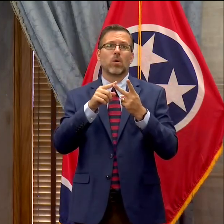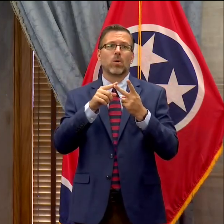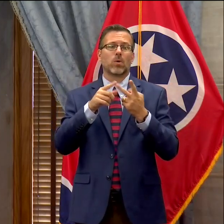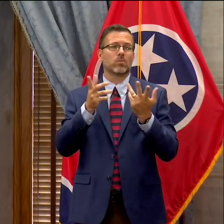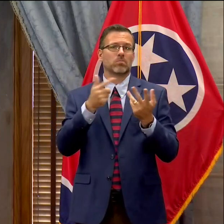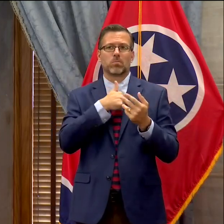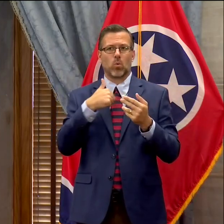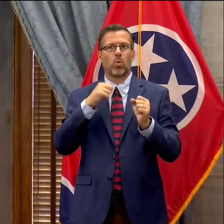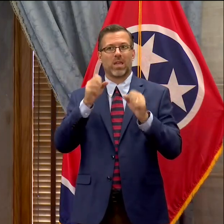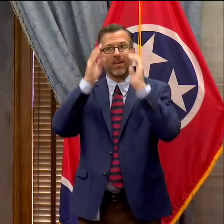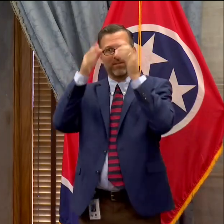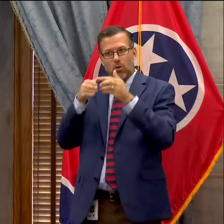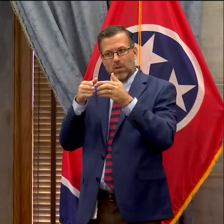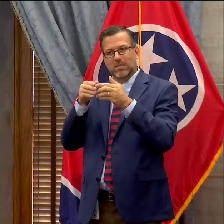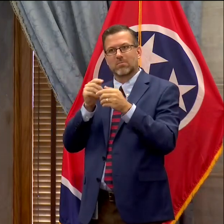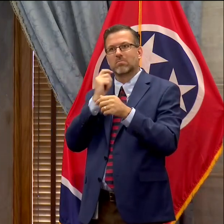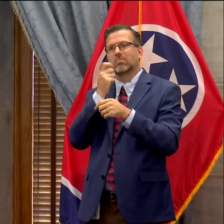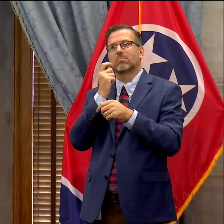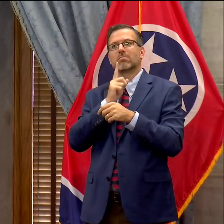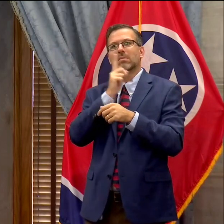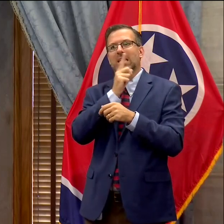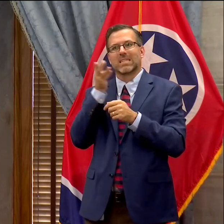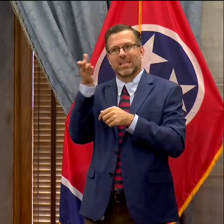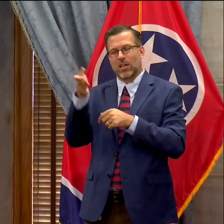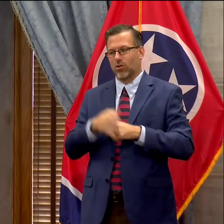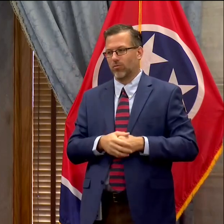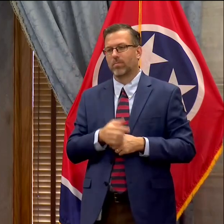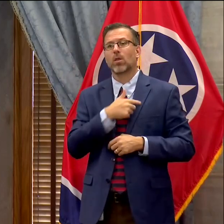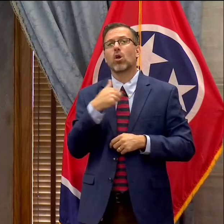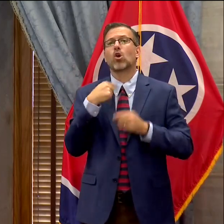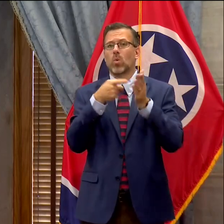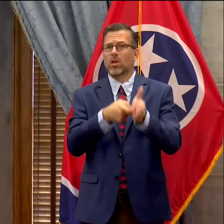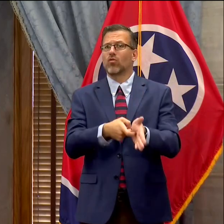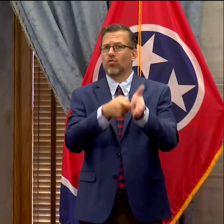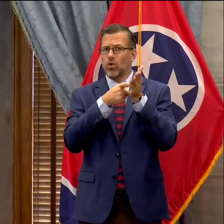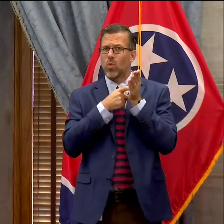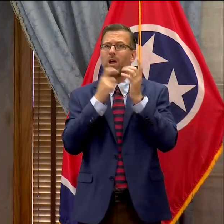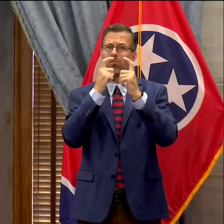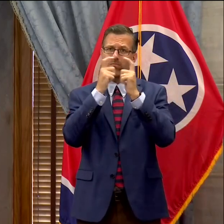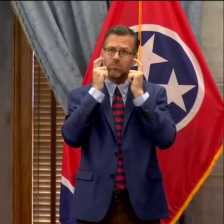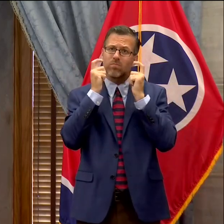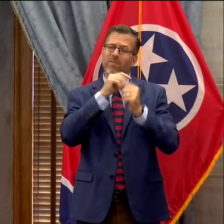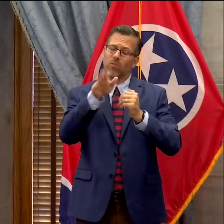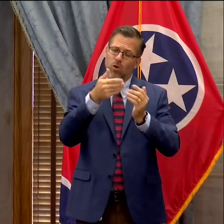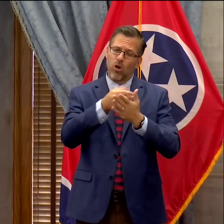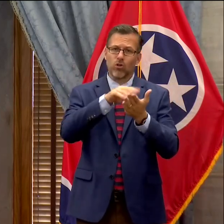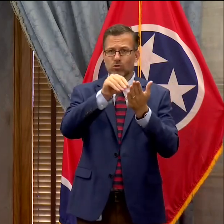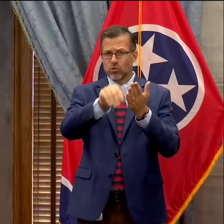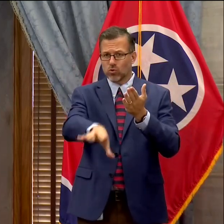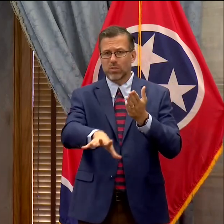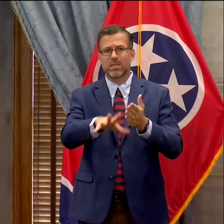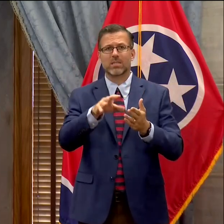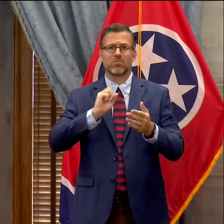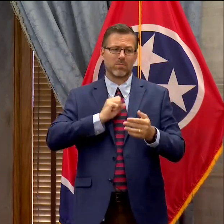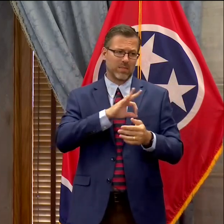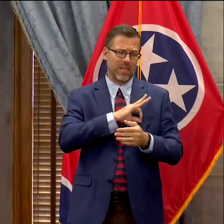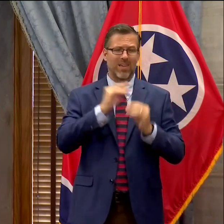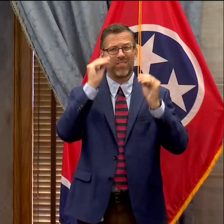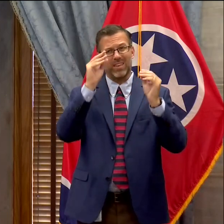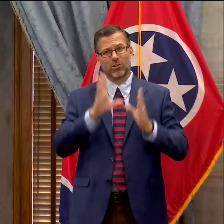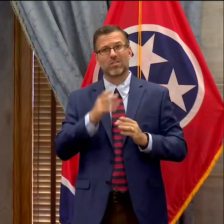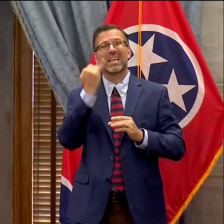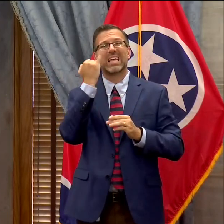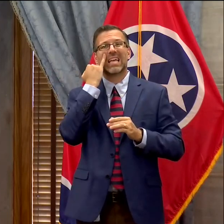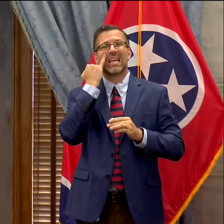protocols include distributing PPE and requiring face coverings for all students, faculty, and staff in indoor spaces and where social